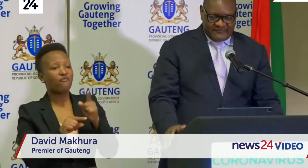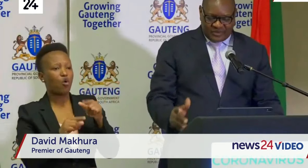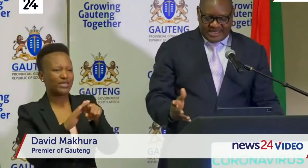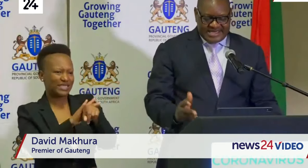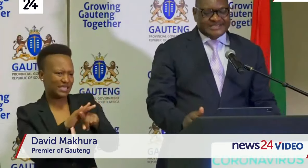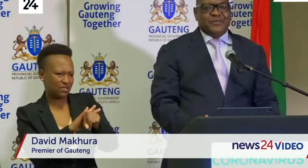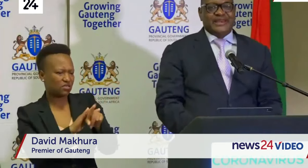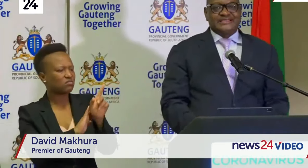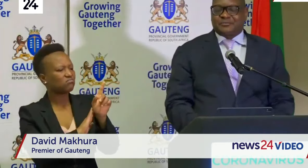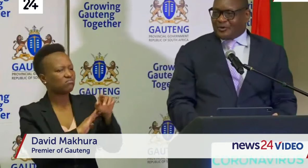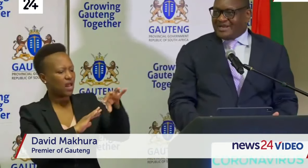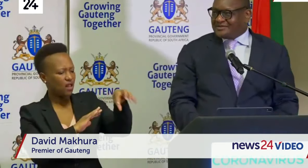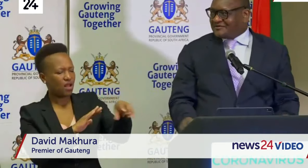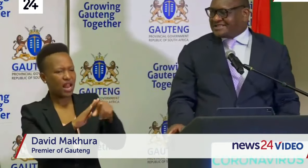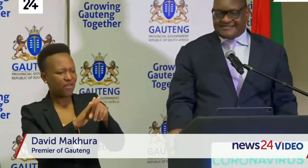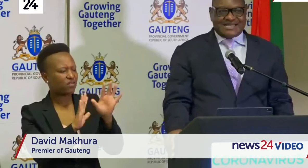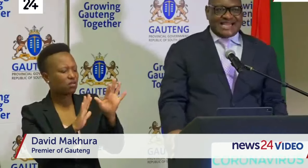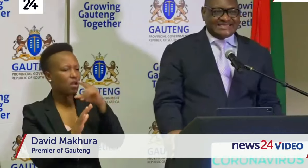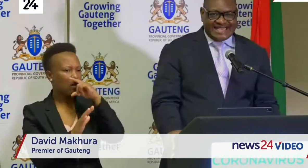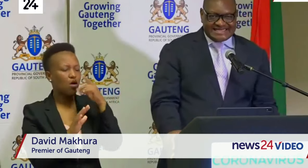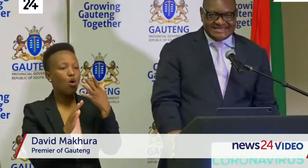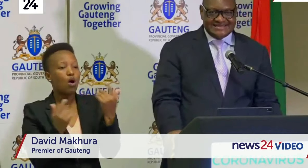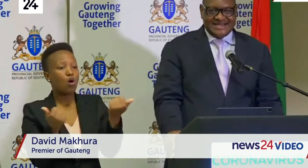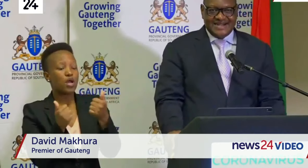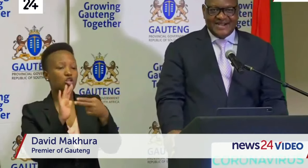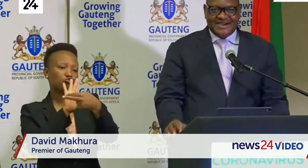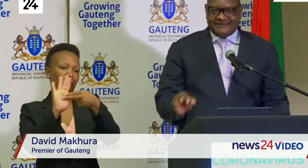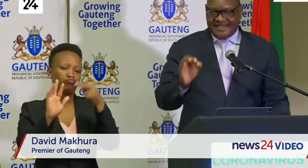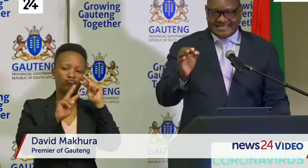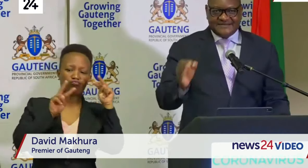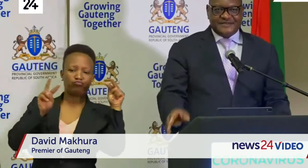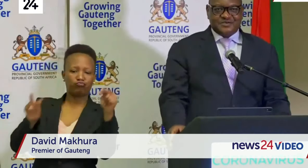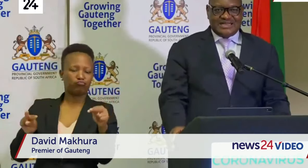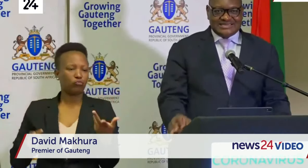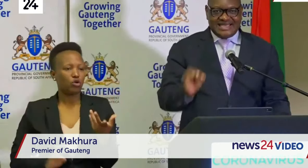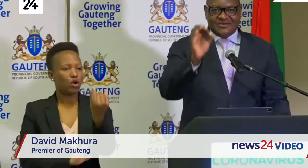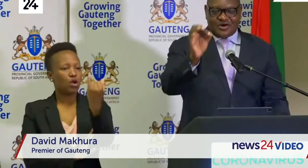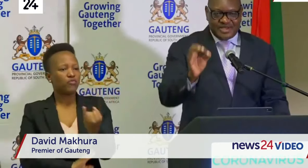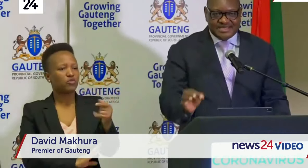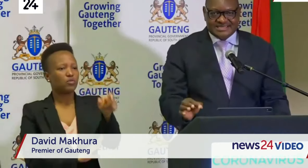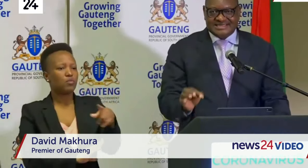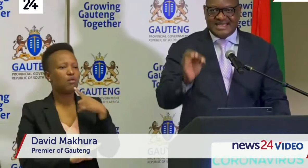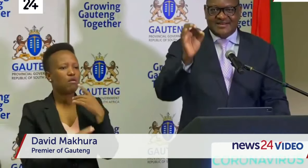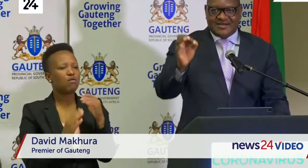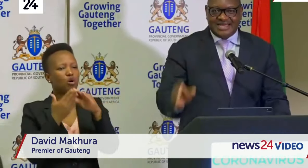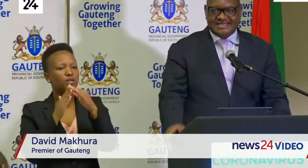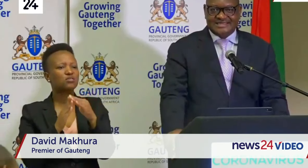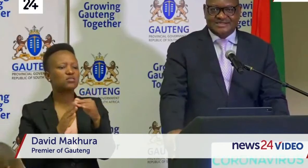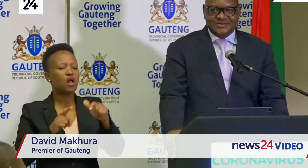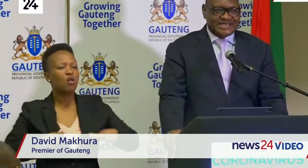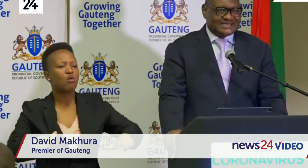We have already experienced problems of stigmatization of individuals in communities, in